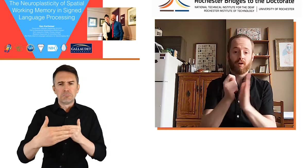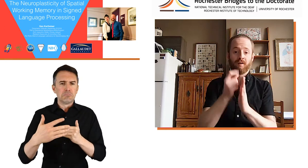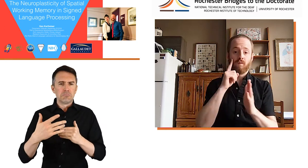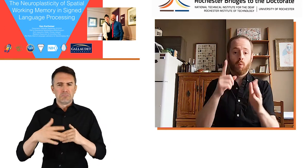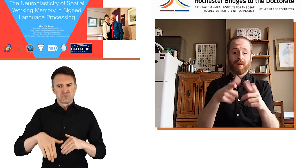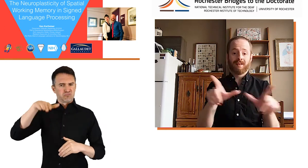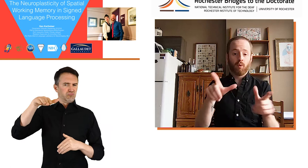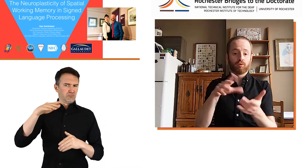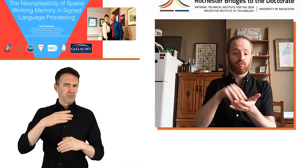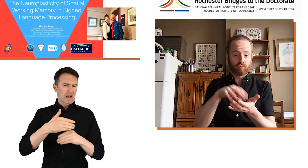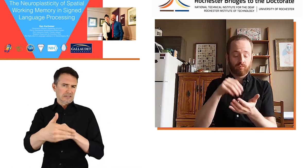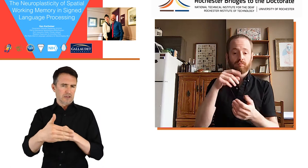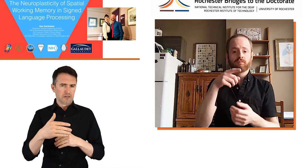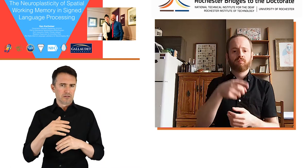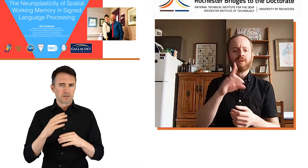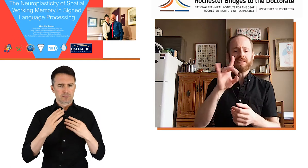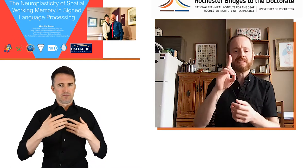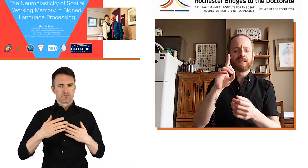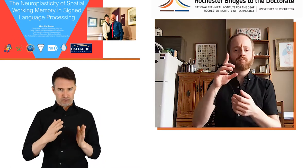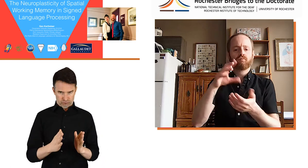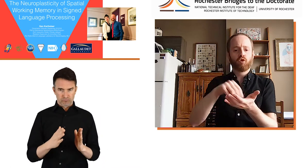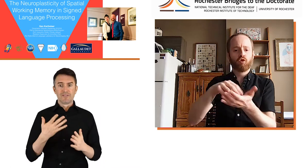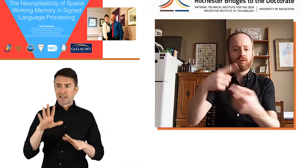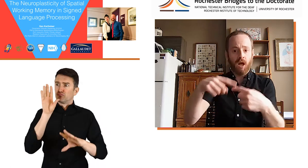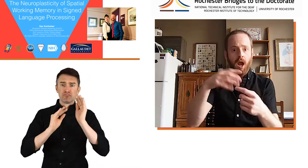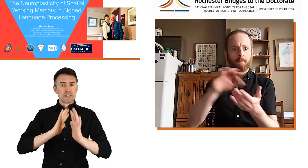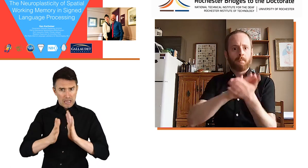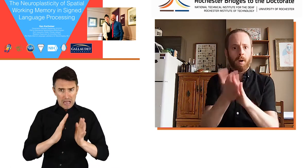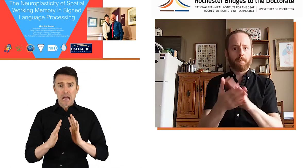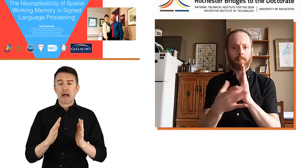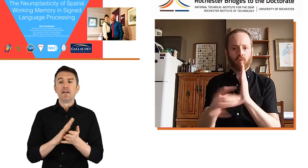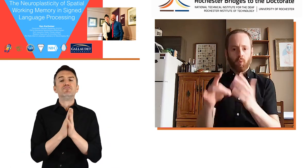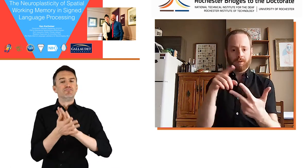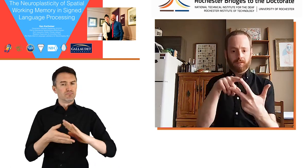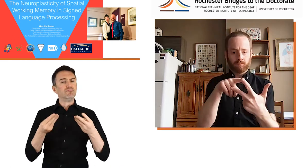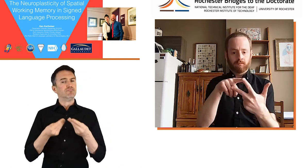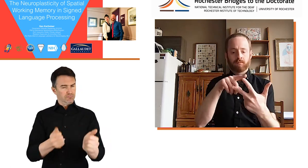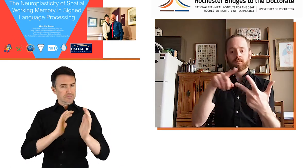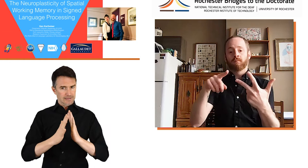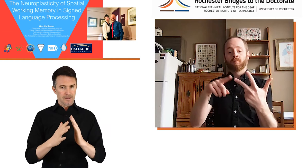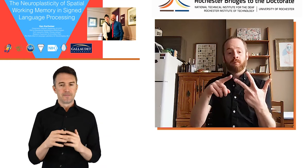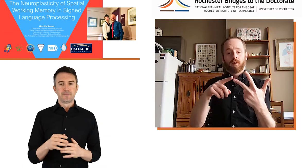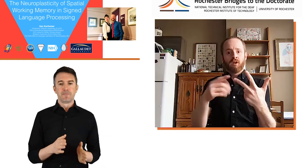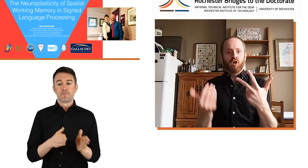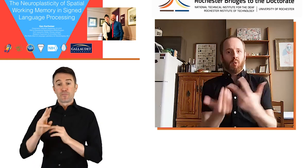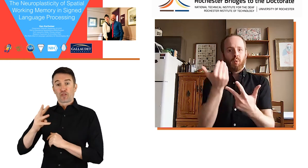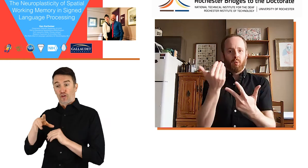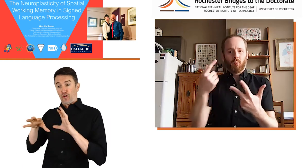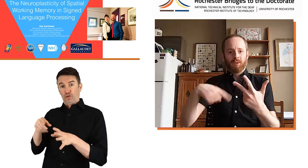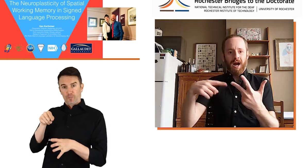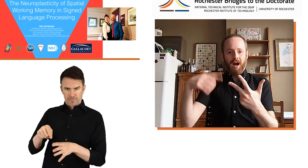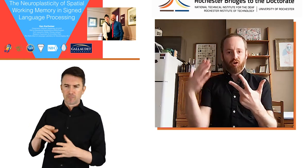had acquired sign language after the critical period for acquiring language. So they learned sign language, but they did become fluent, but they learned it later.